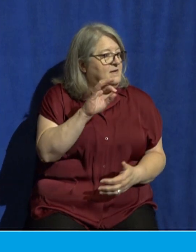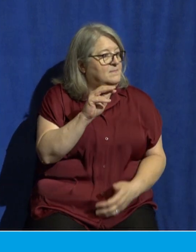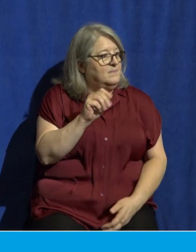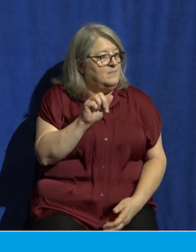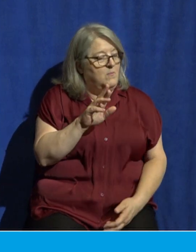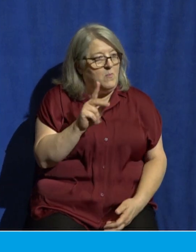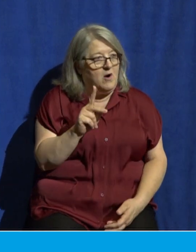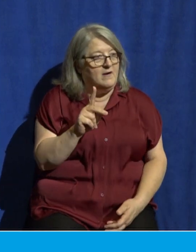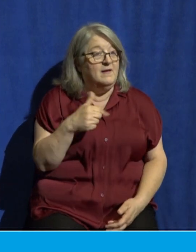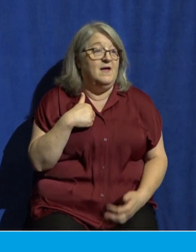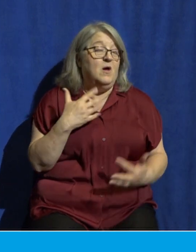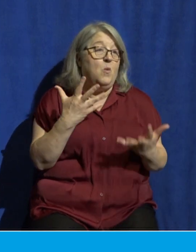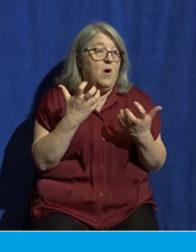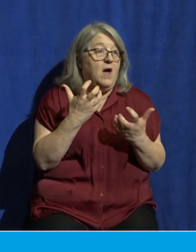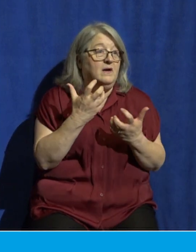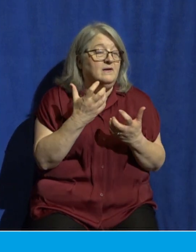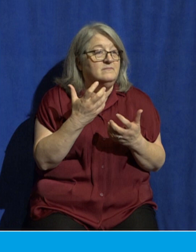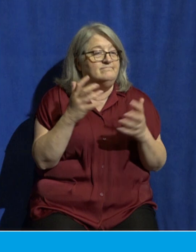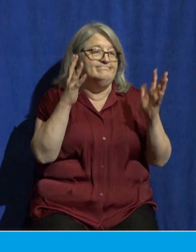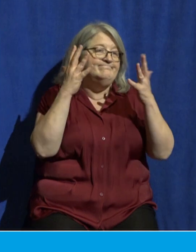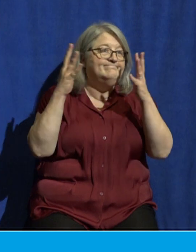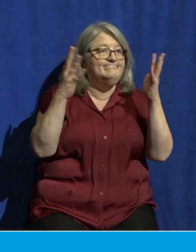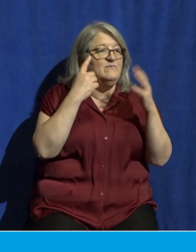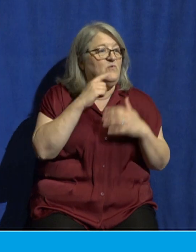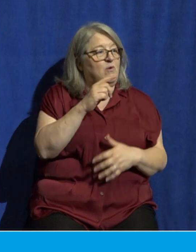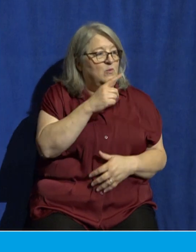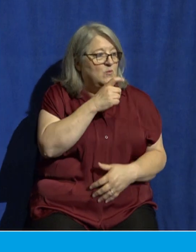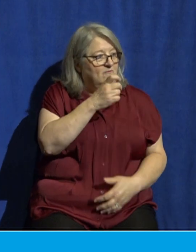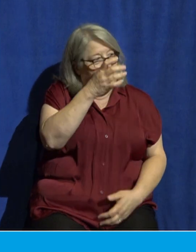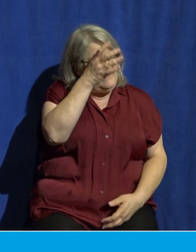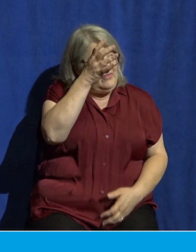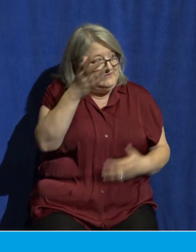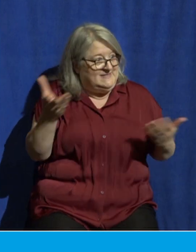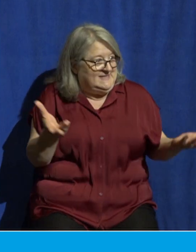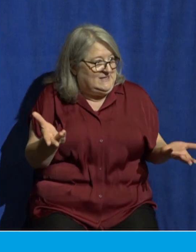shout out to all the fathers who are here and watching. Can we just give it up for all the dads?